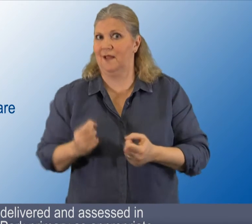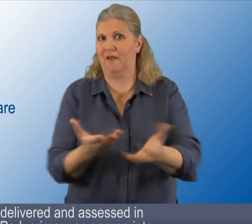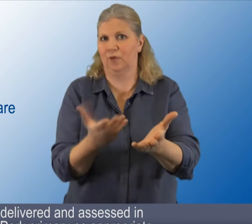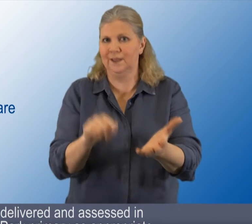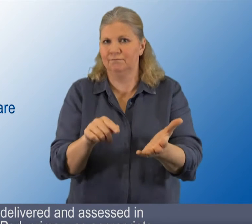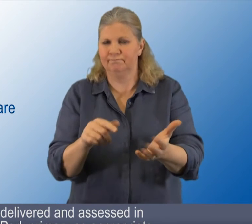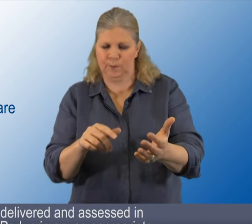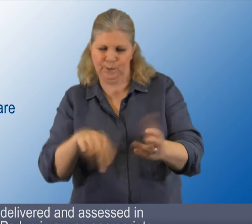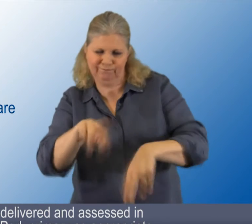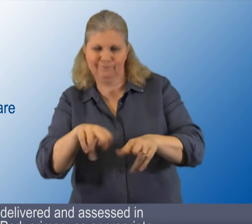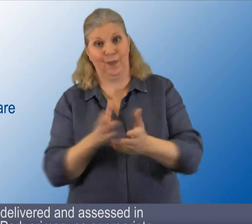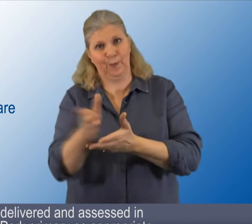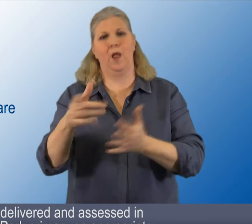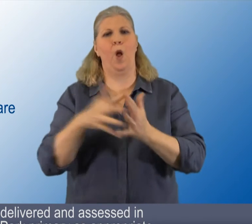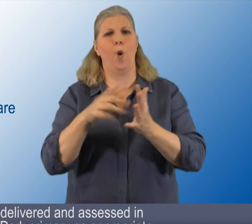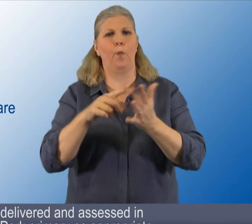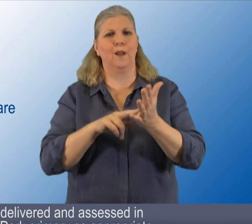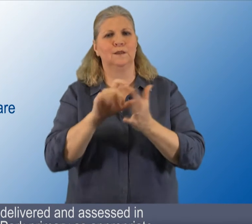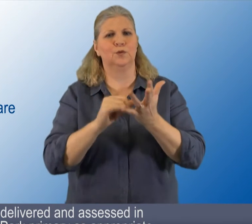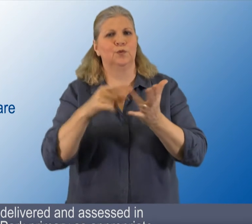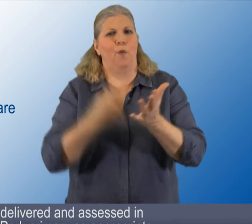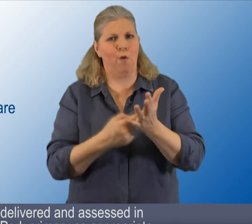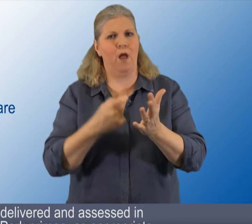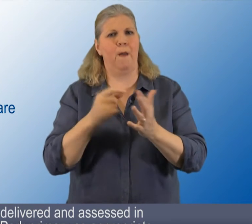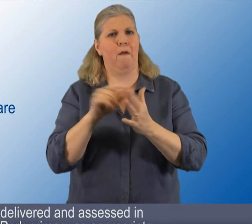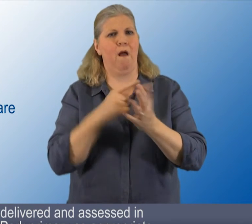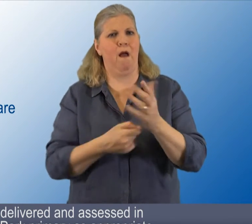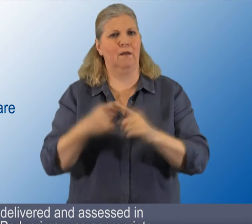B.S.L. 1 delivered and assessed in Windsor Park Primary is appropriate.